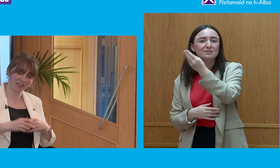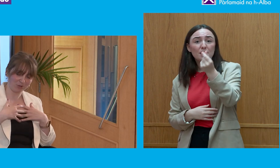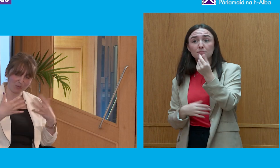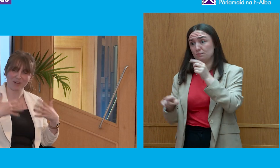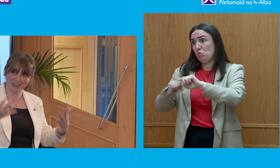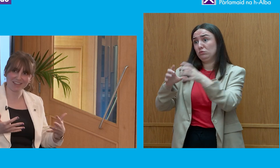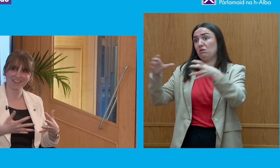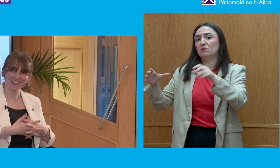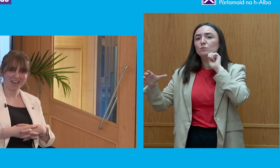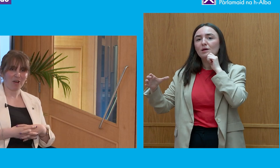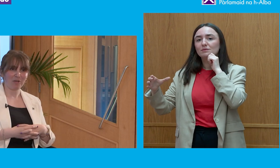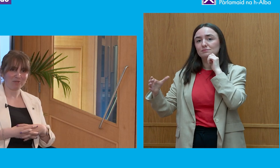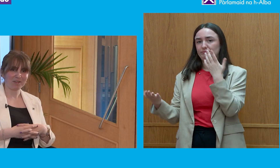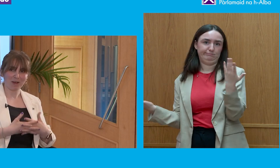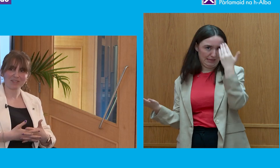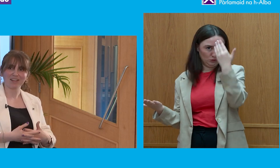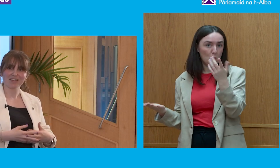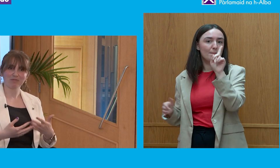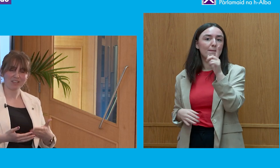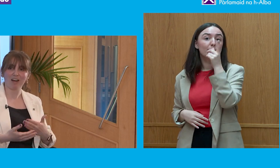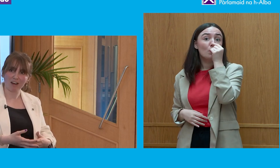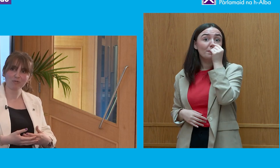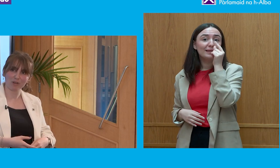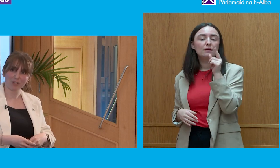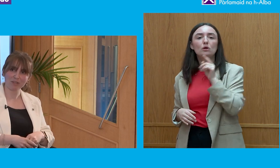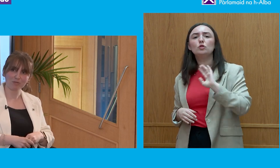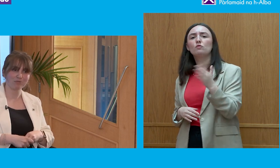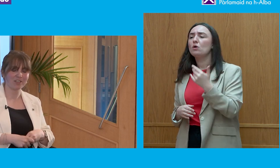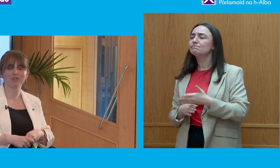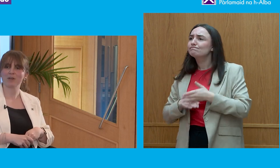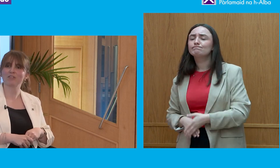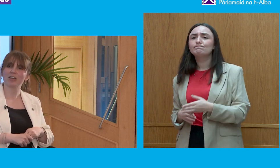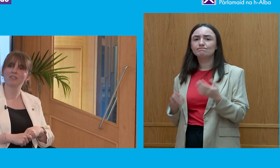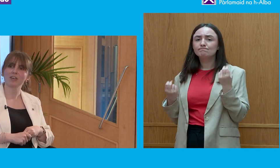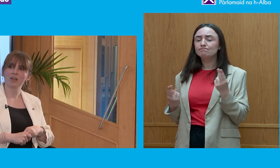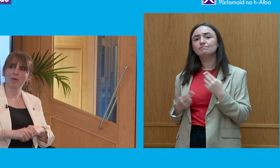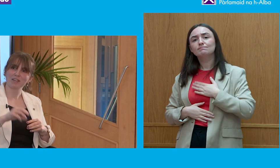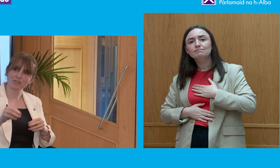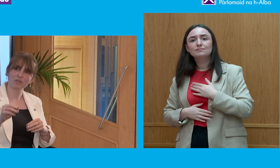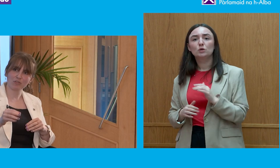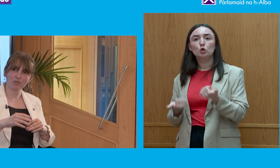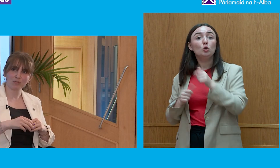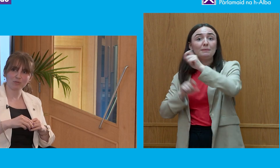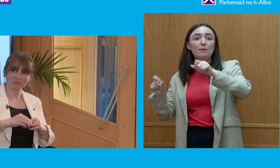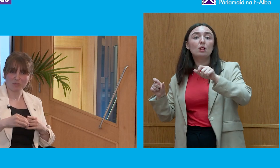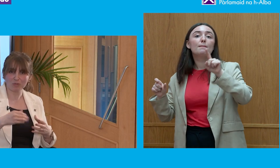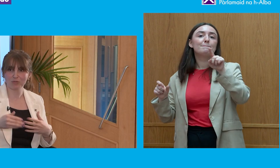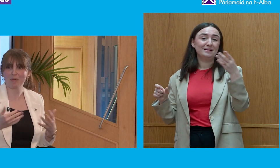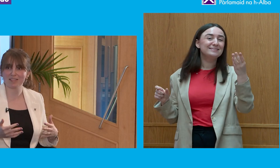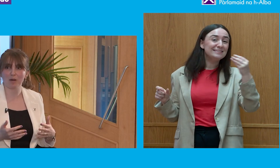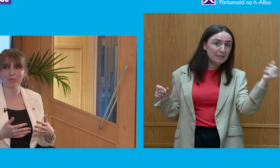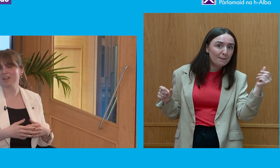probably, I don't know, but likely, are very upstanding and really hardworking people who really want to make a change. But it is those few who